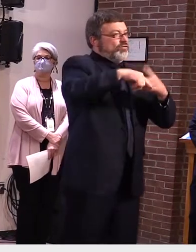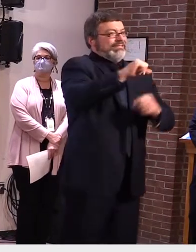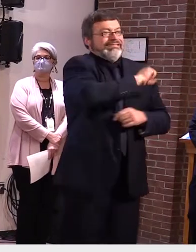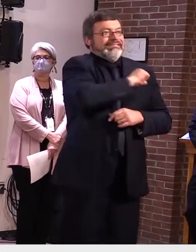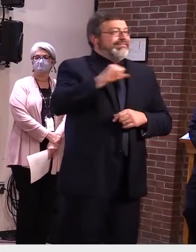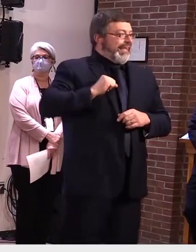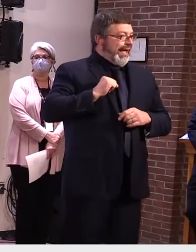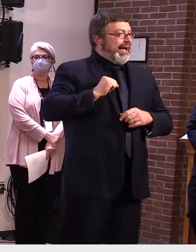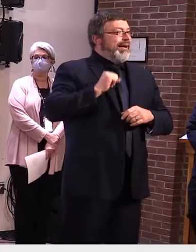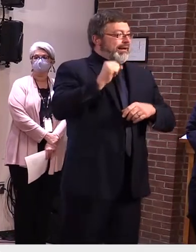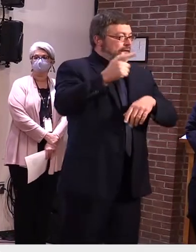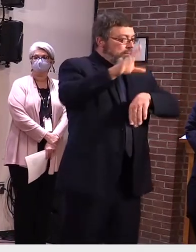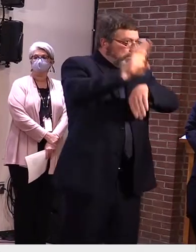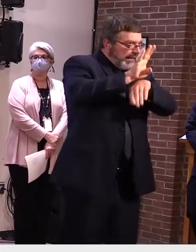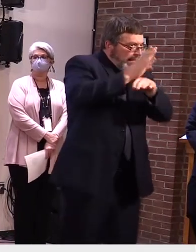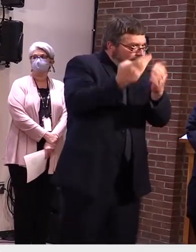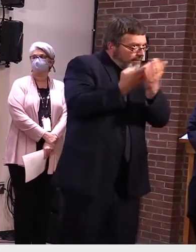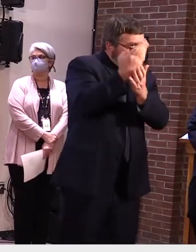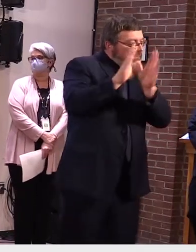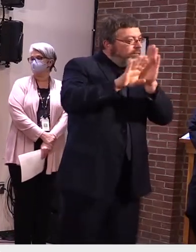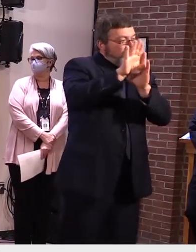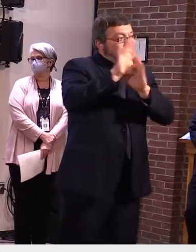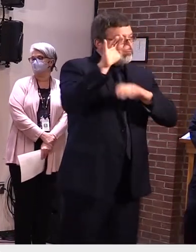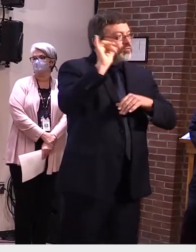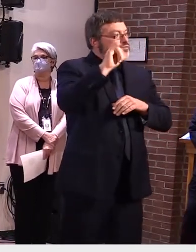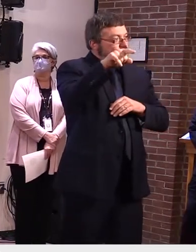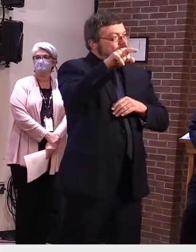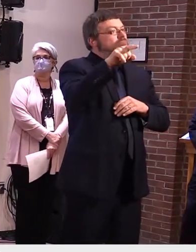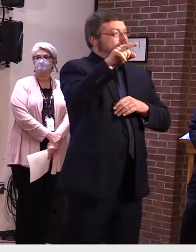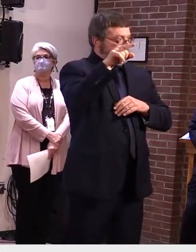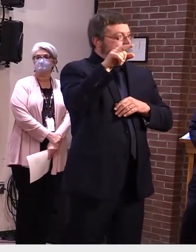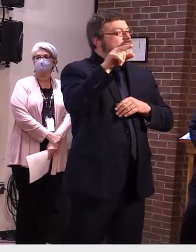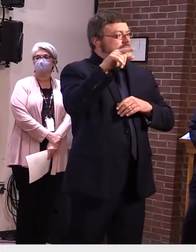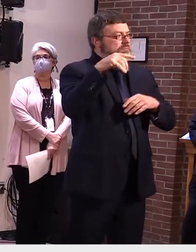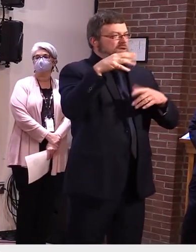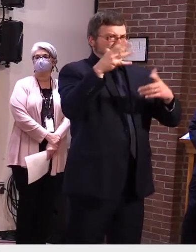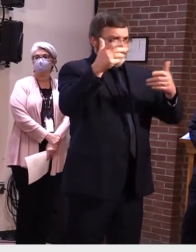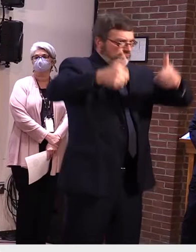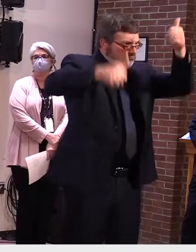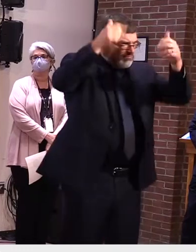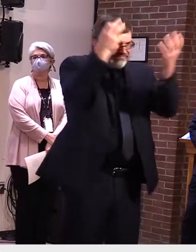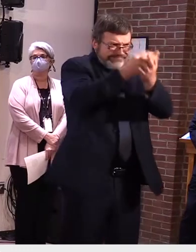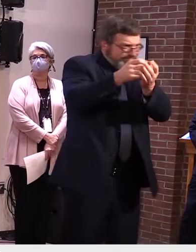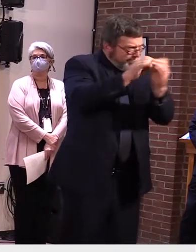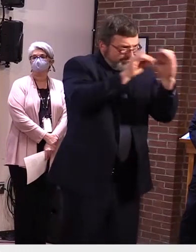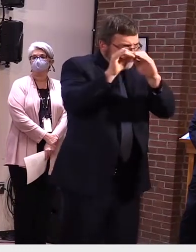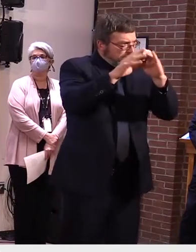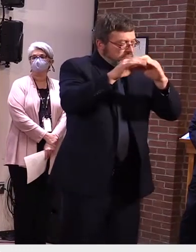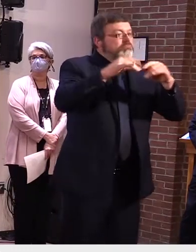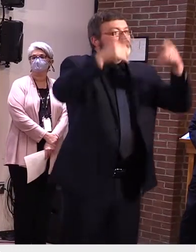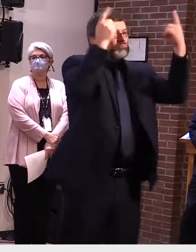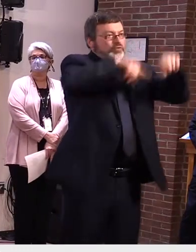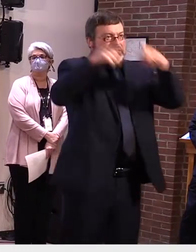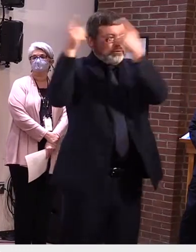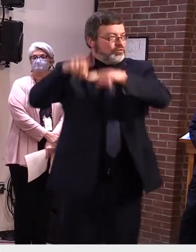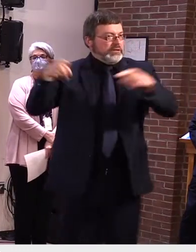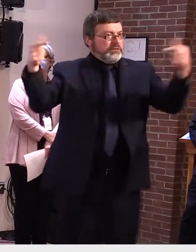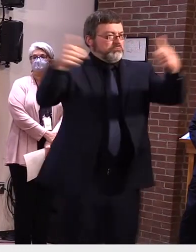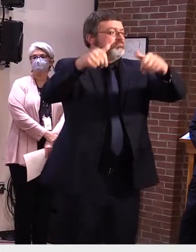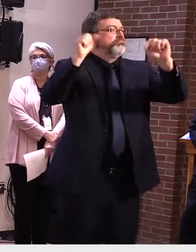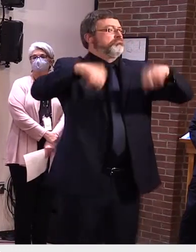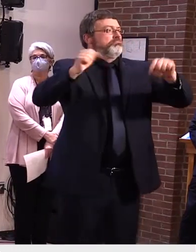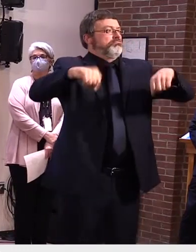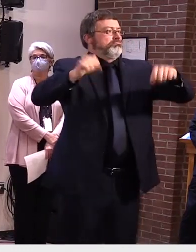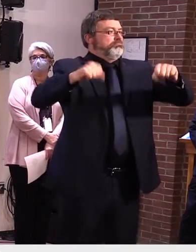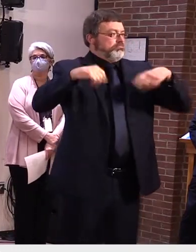Development, Housing and General Affairs by Chair Michael Sorotkin and Vice Chair Allison Clarkson. I would also like to